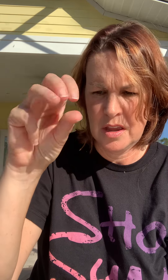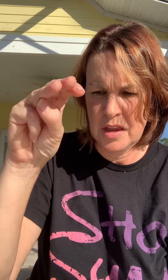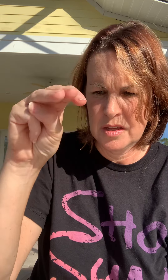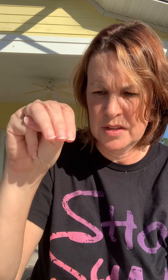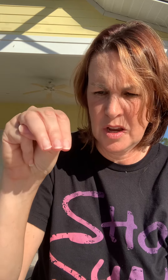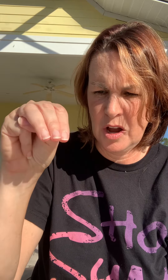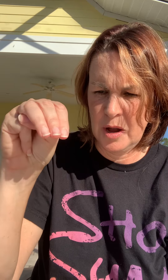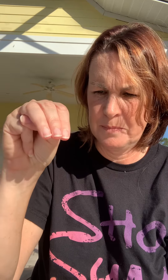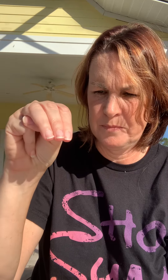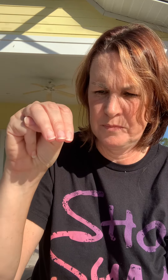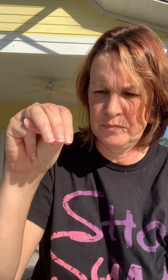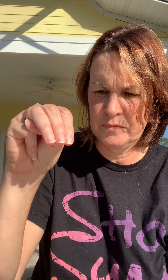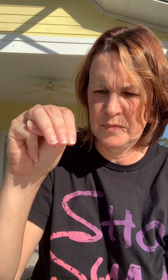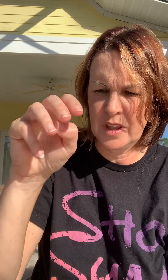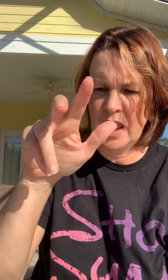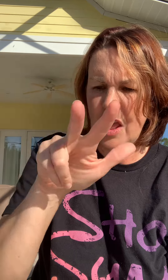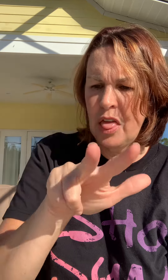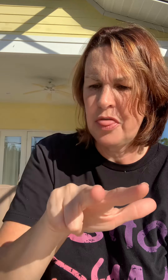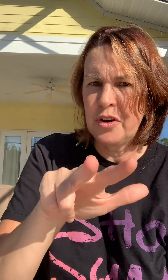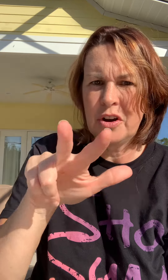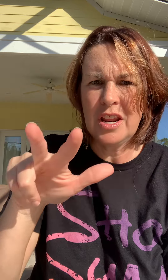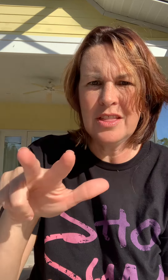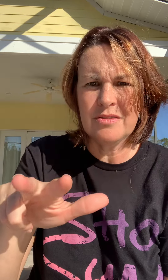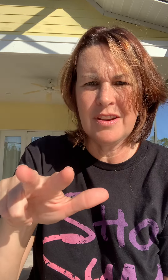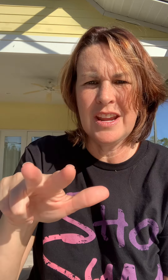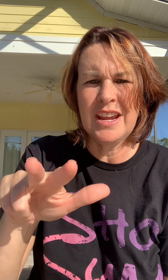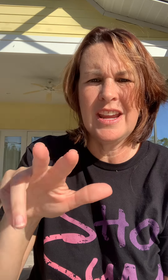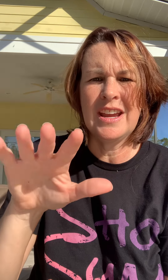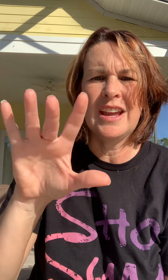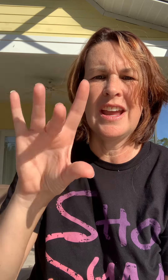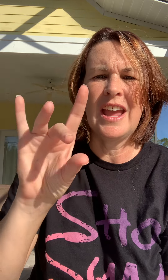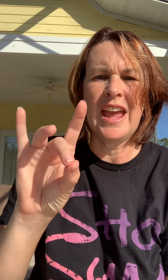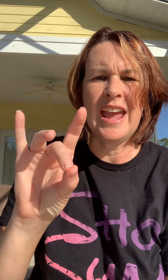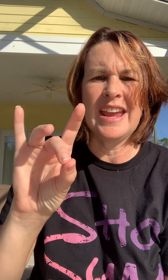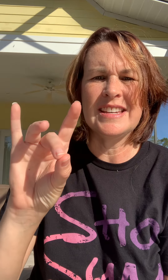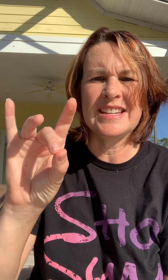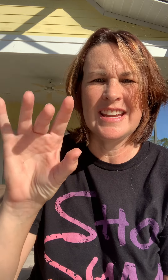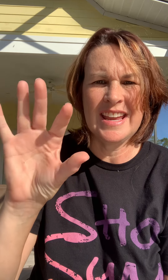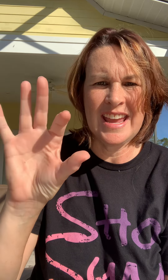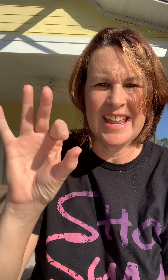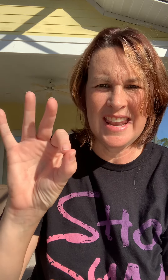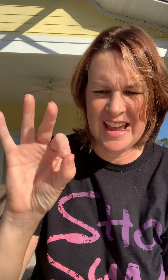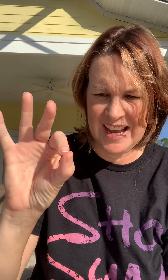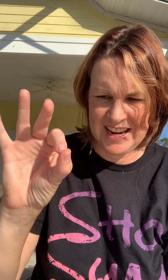psalm 33 8 and 9